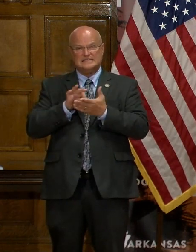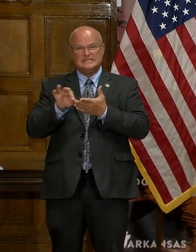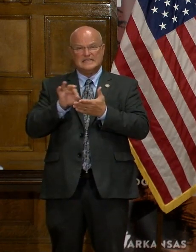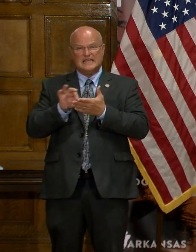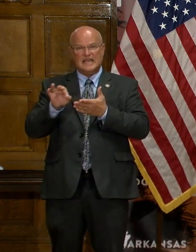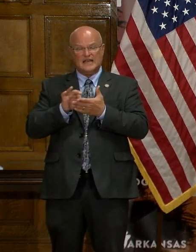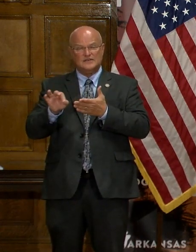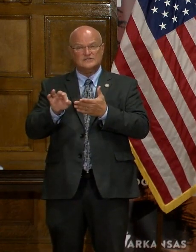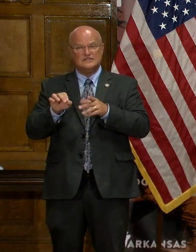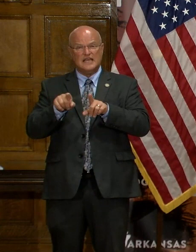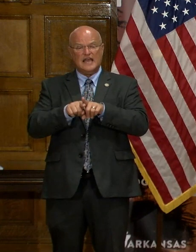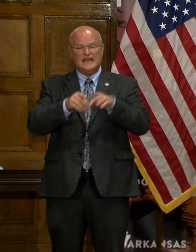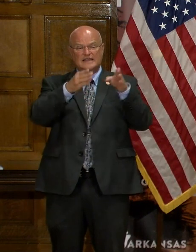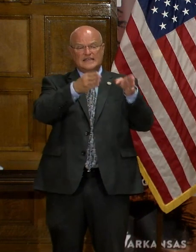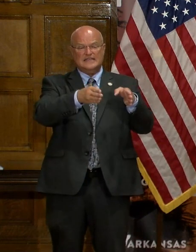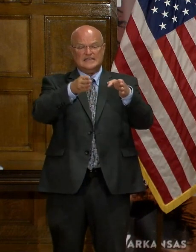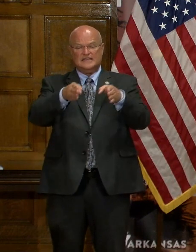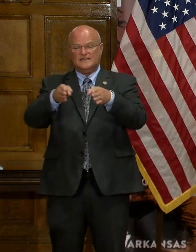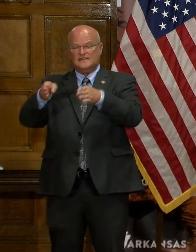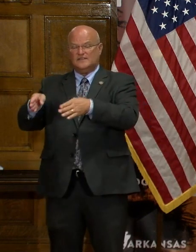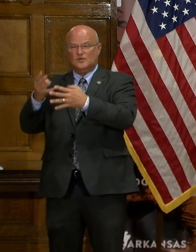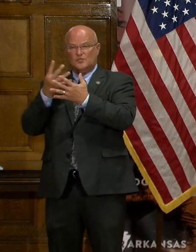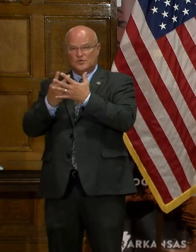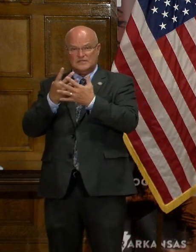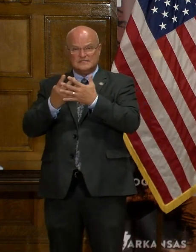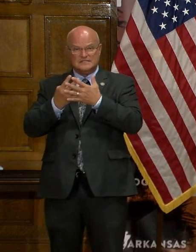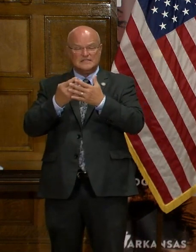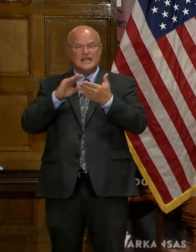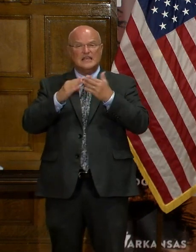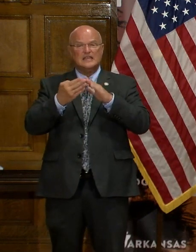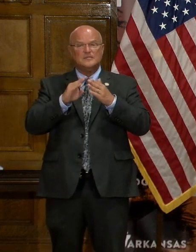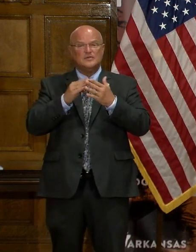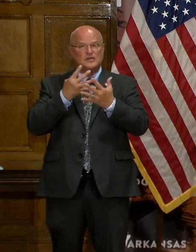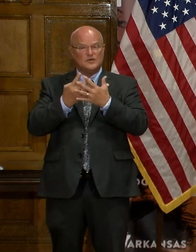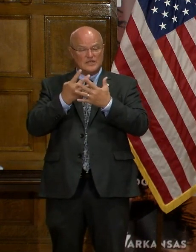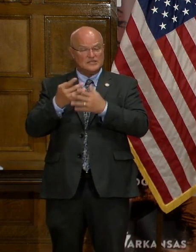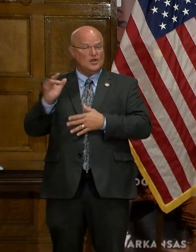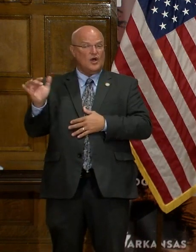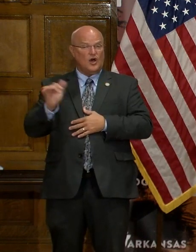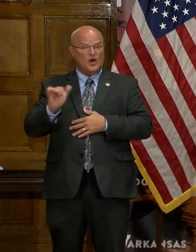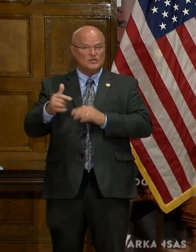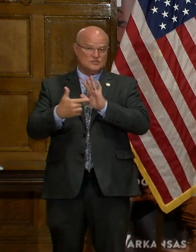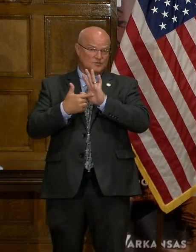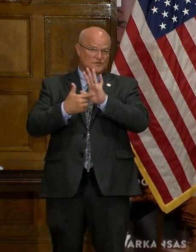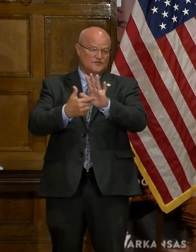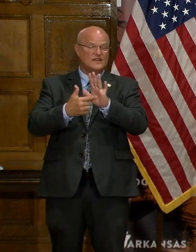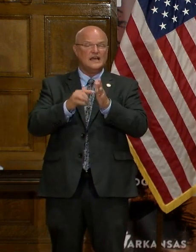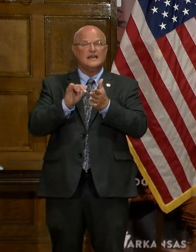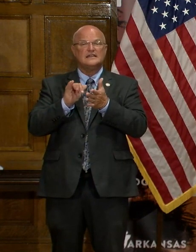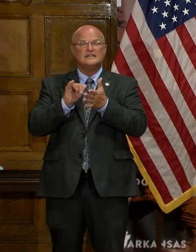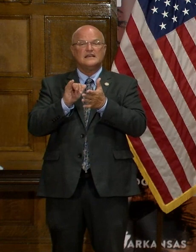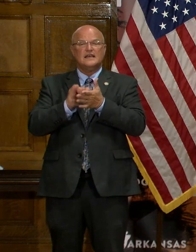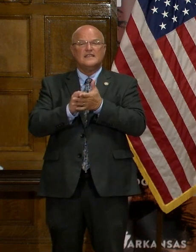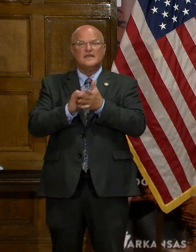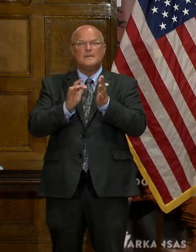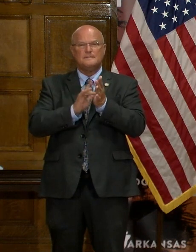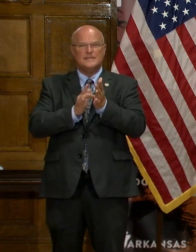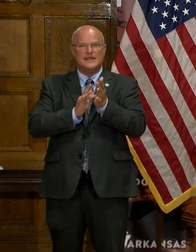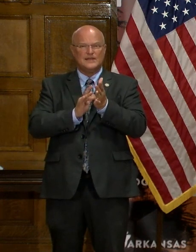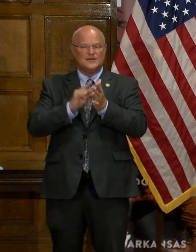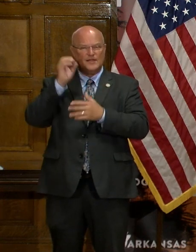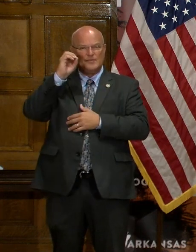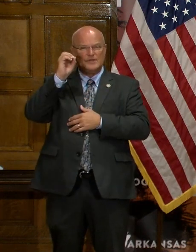at the individual prisons and community correction centers and also reflect the medical